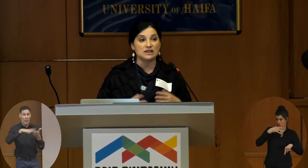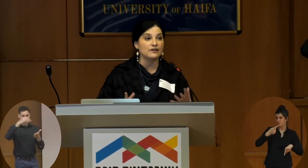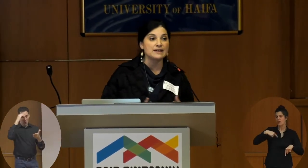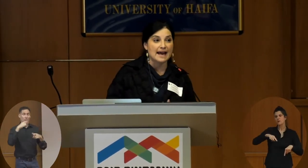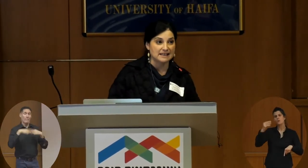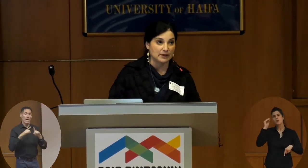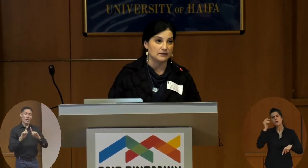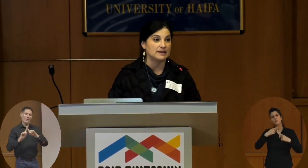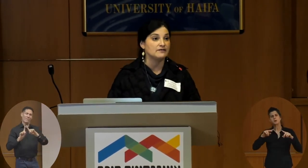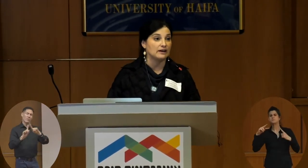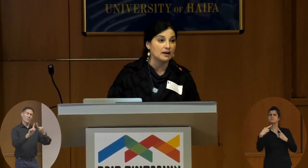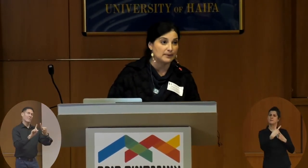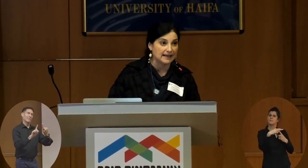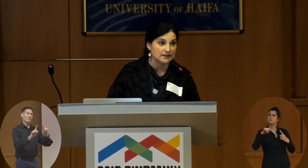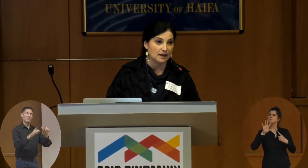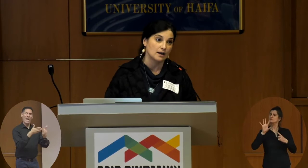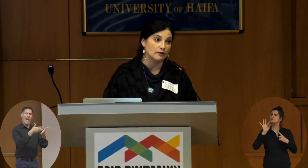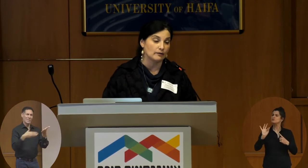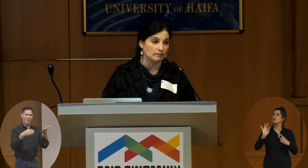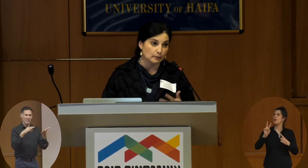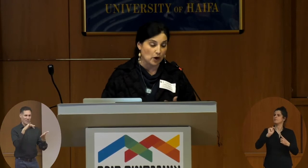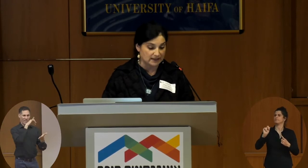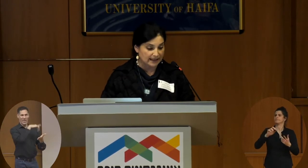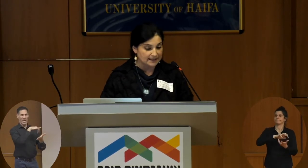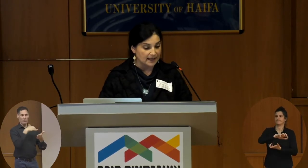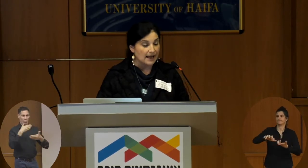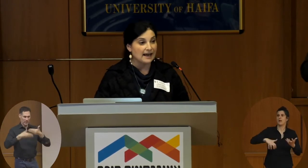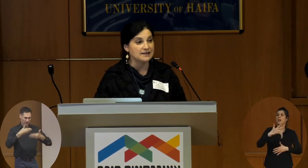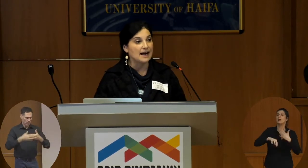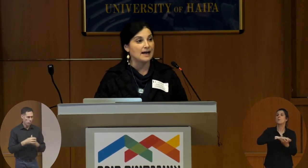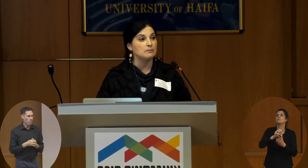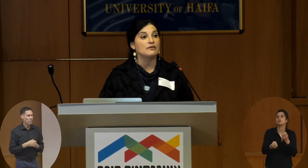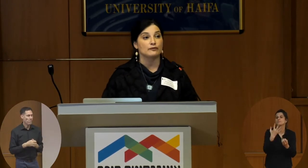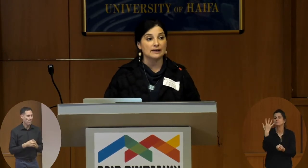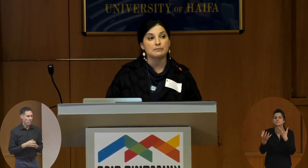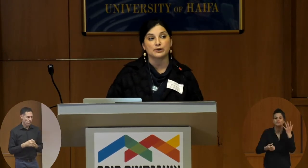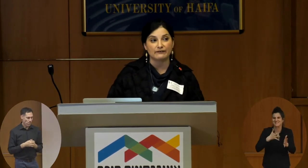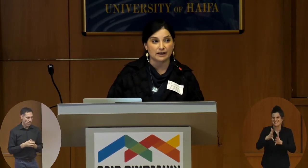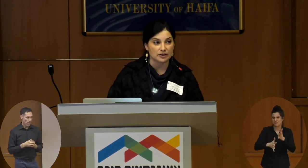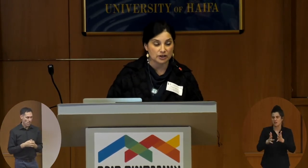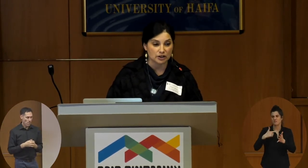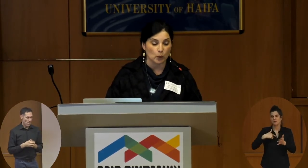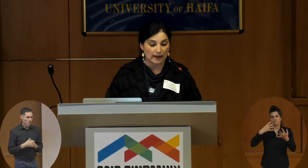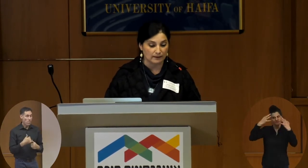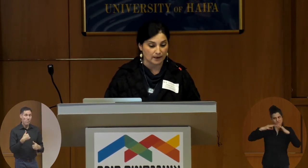different aspects of this very complex process and I'm really privileged to welcome